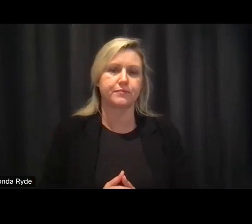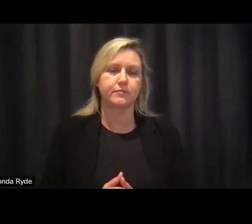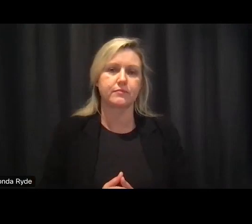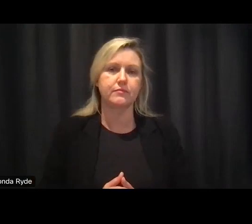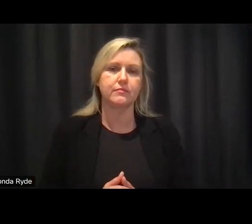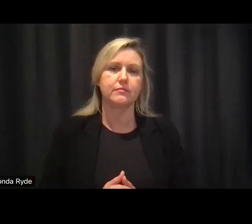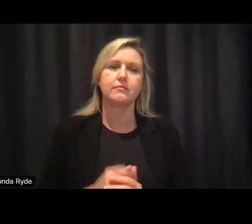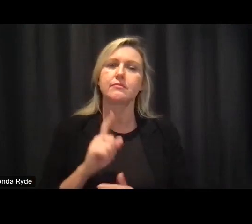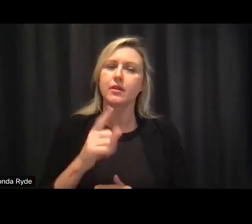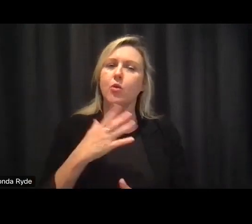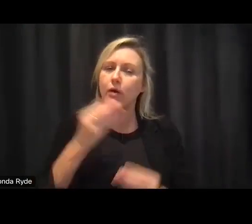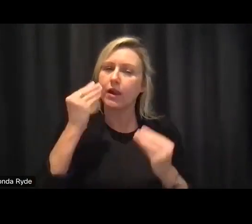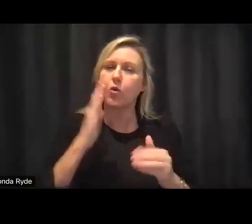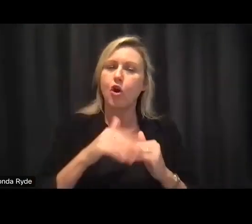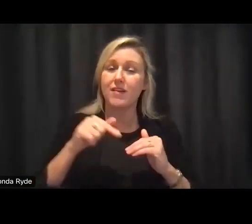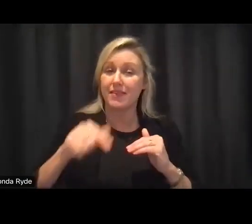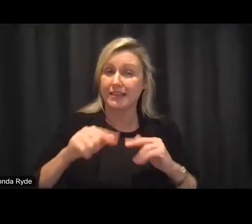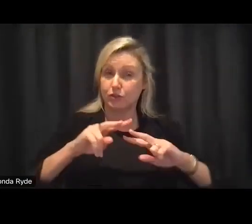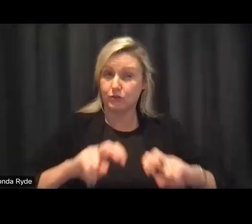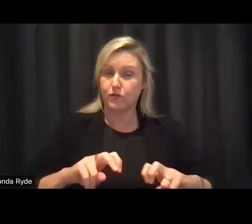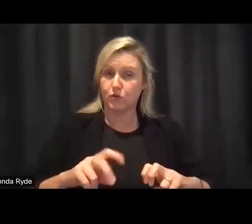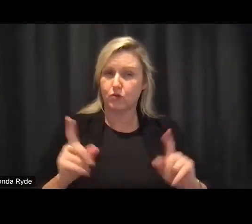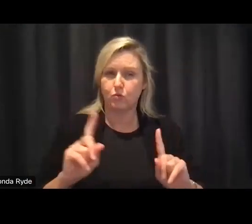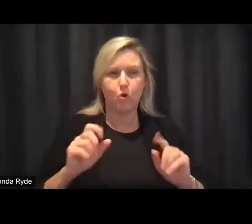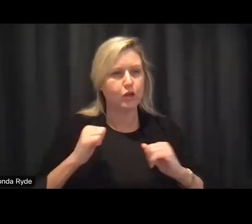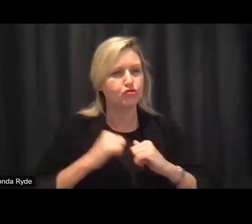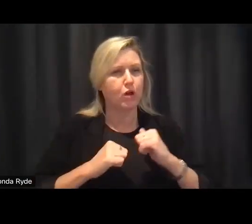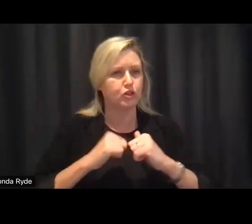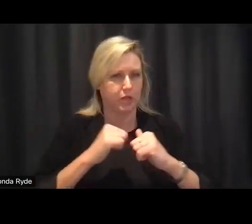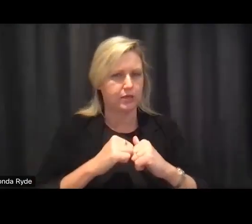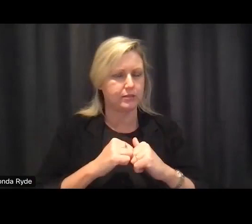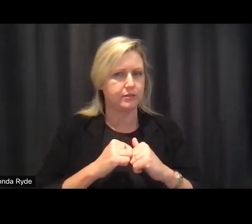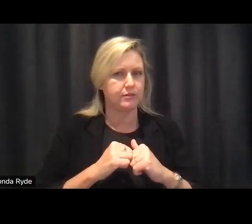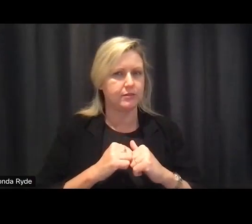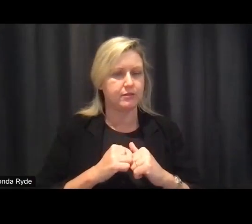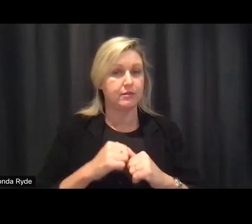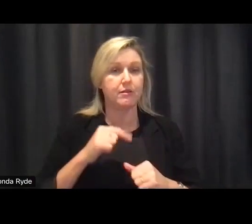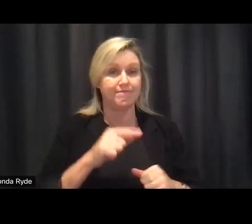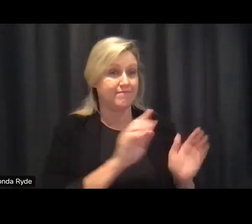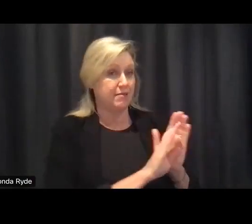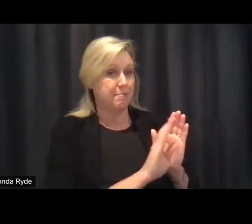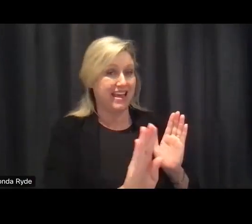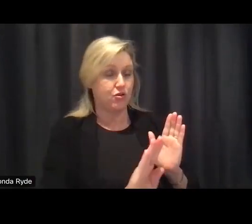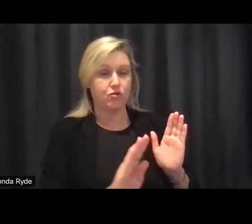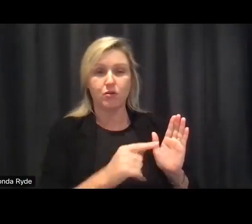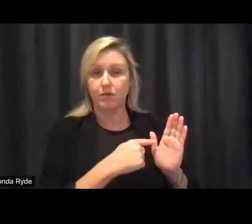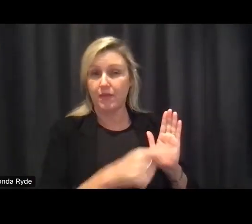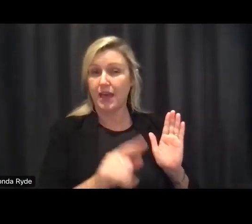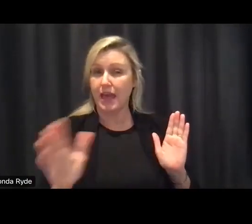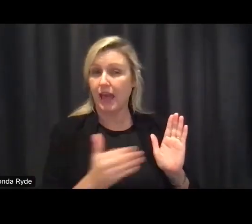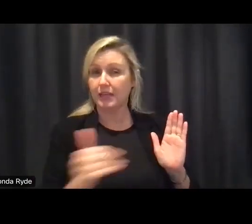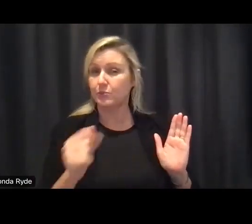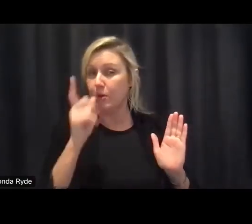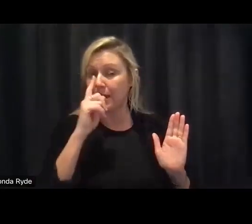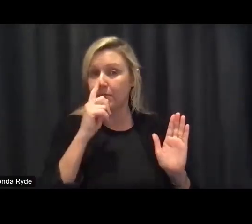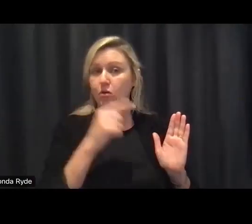of this review i think it's enormously significant that as an expert panel we're reporting directly to